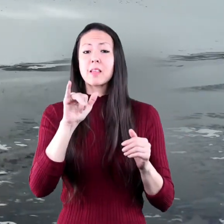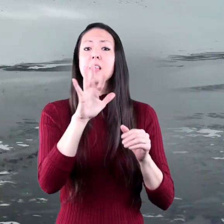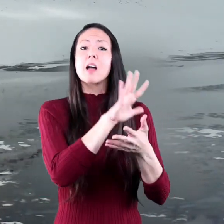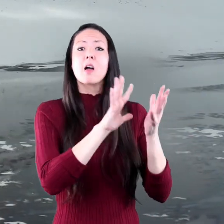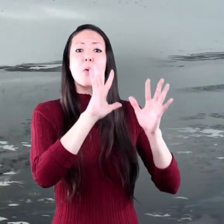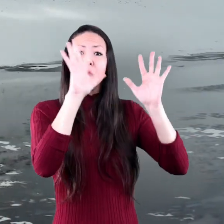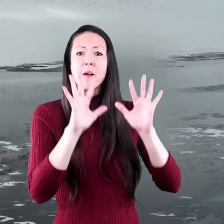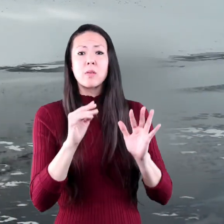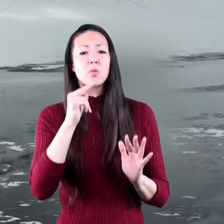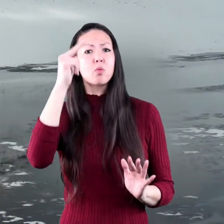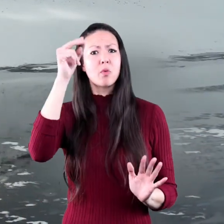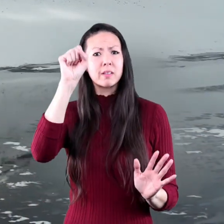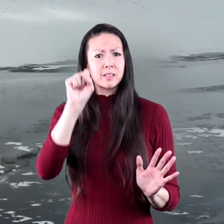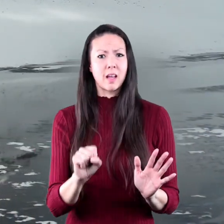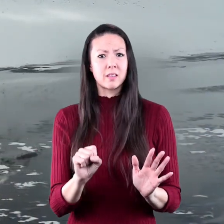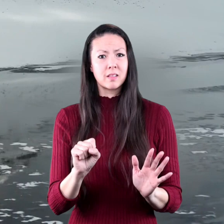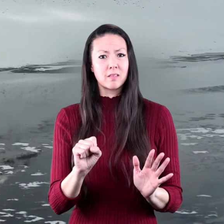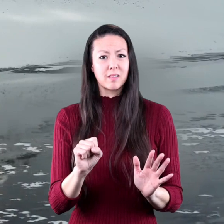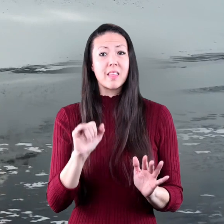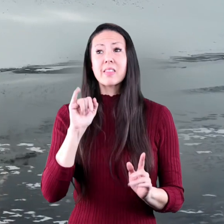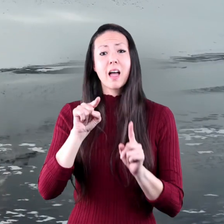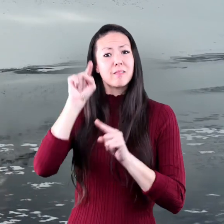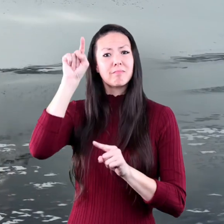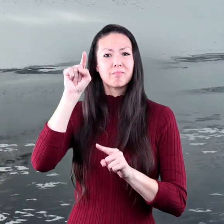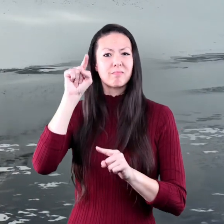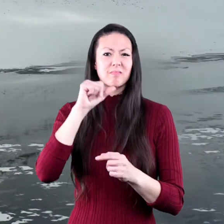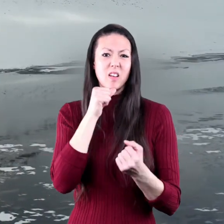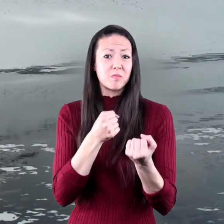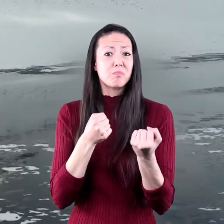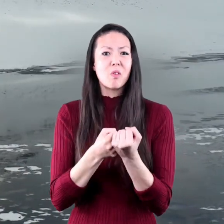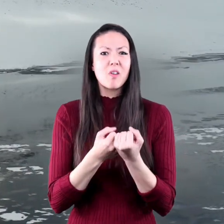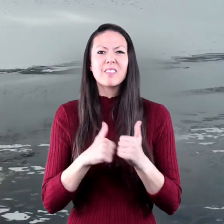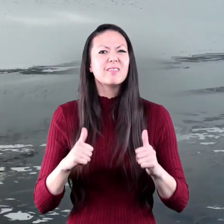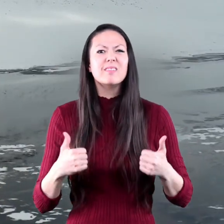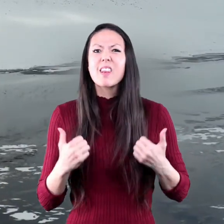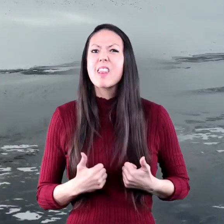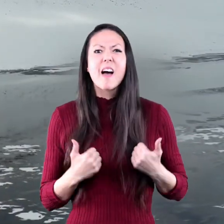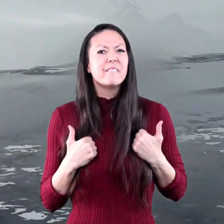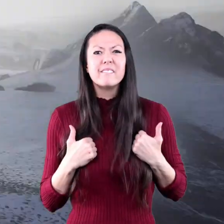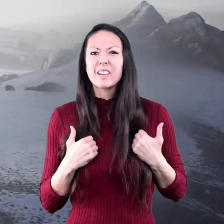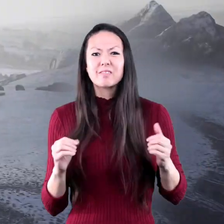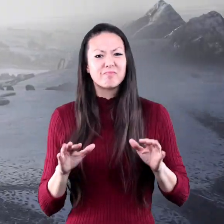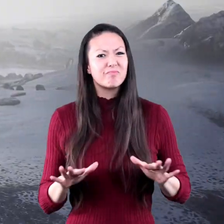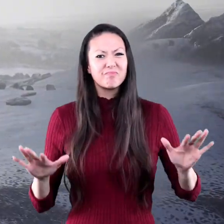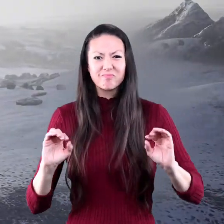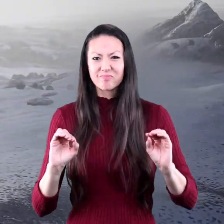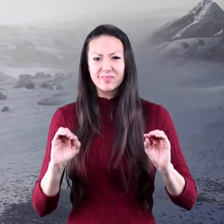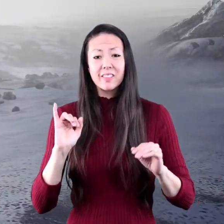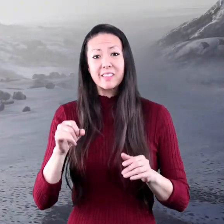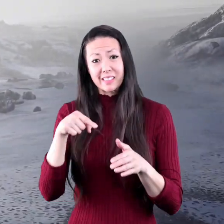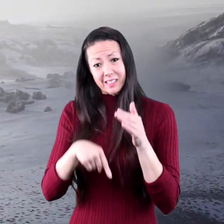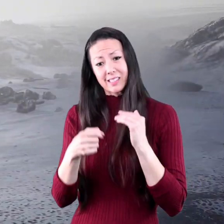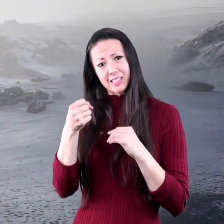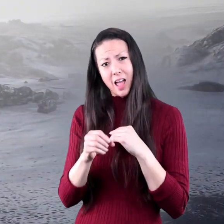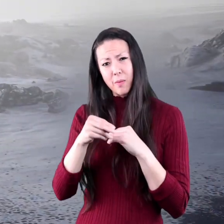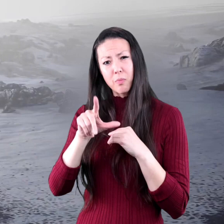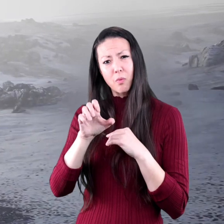North and South Poles. These climates do not support life. In the Antarctic or South Pole, the